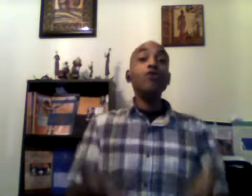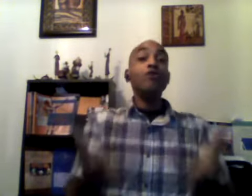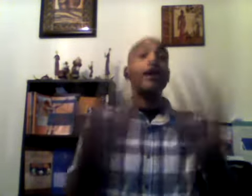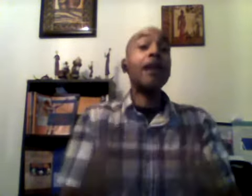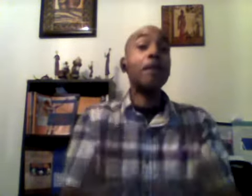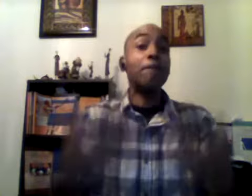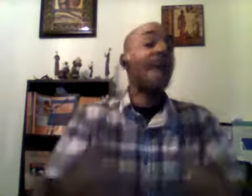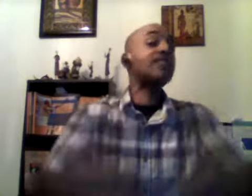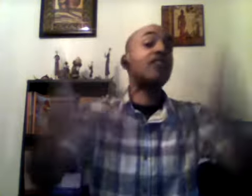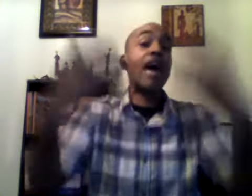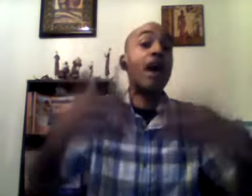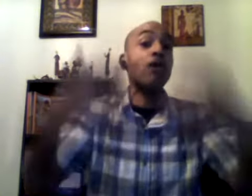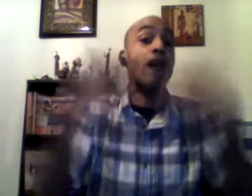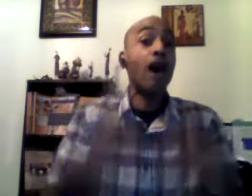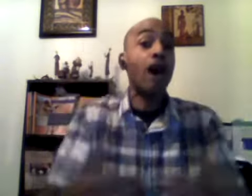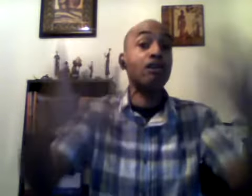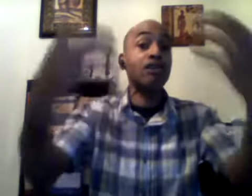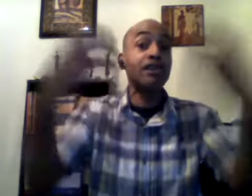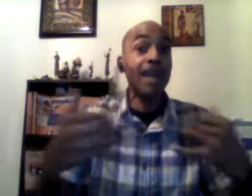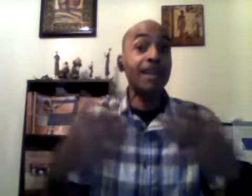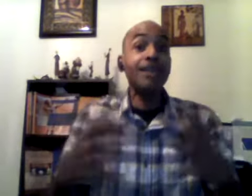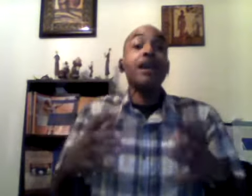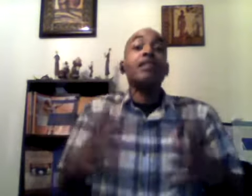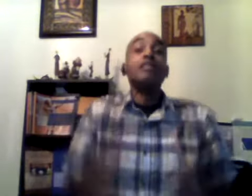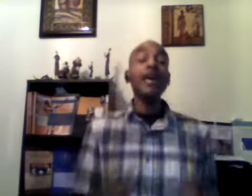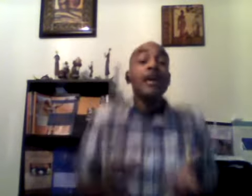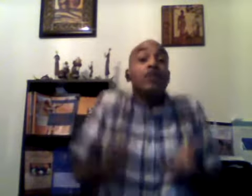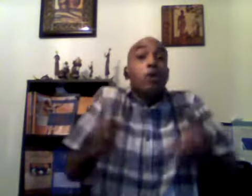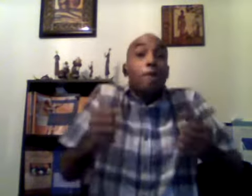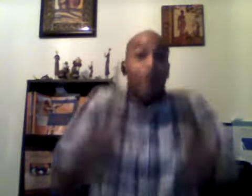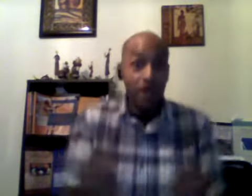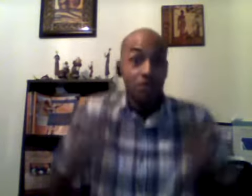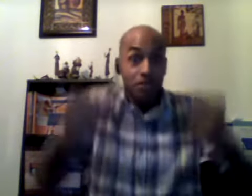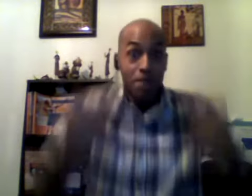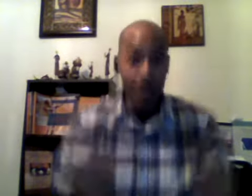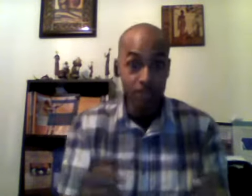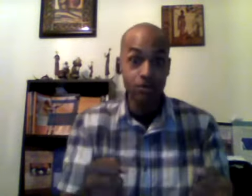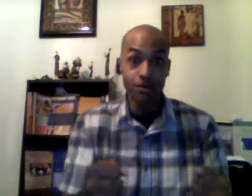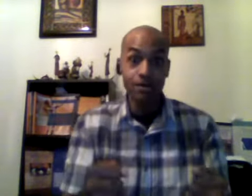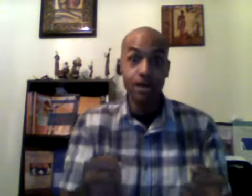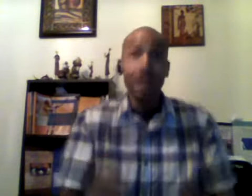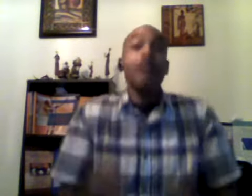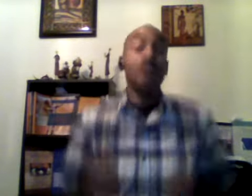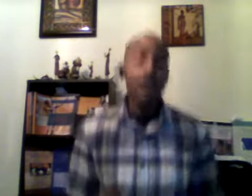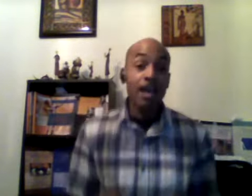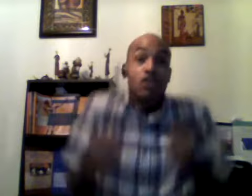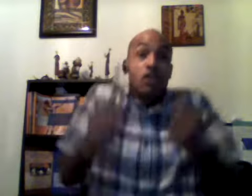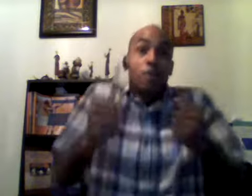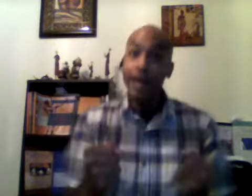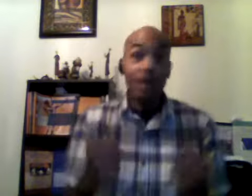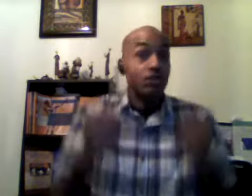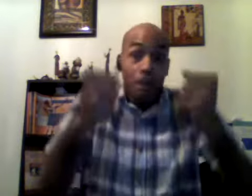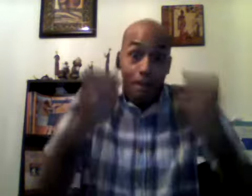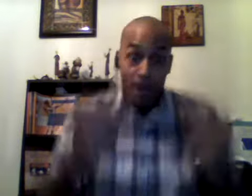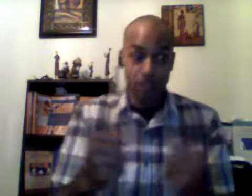you got it back to how god created then you build the muscle then you build the muscle